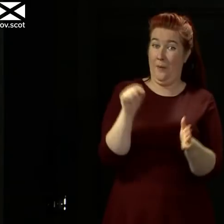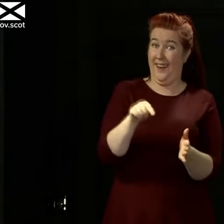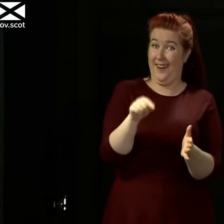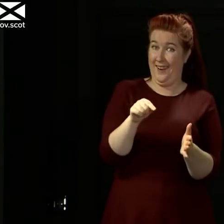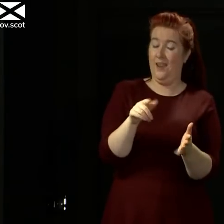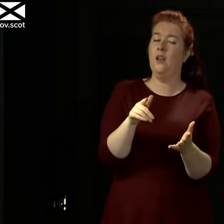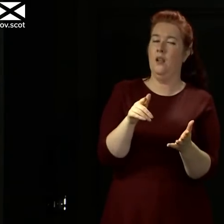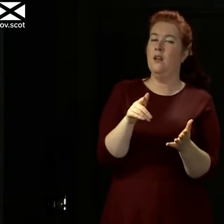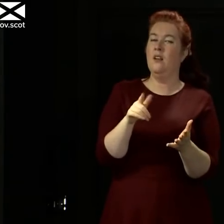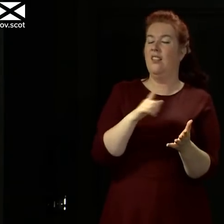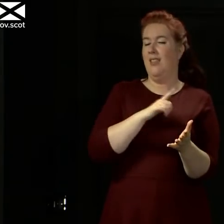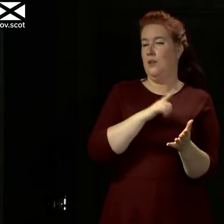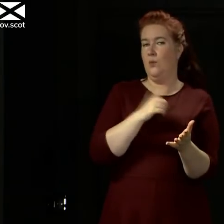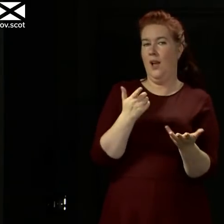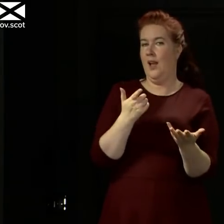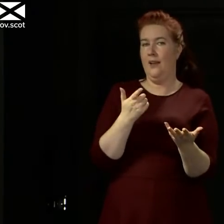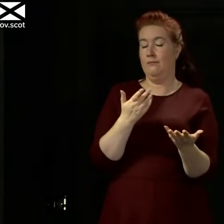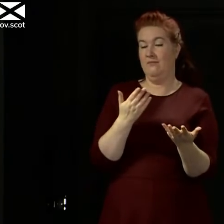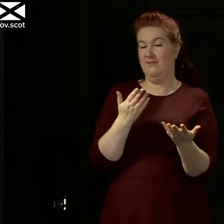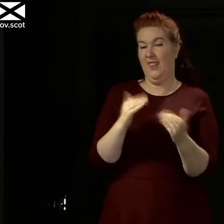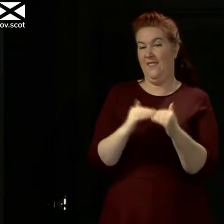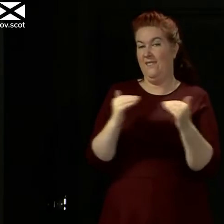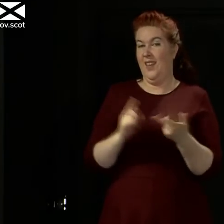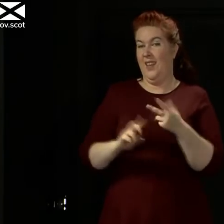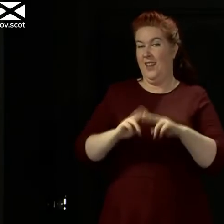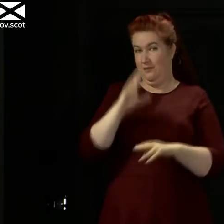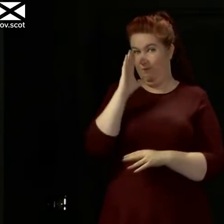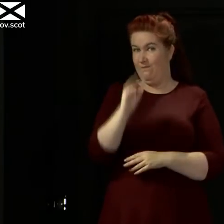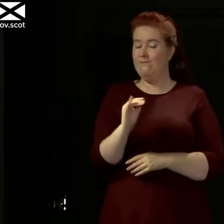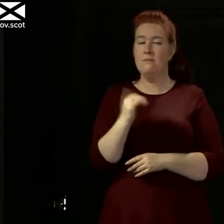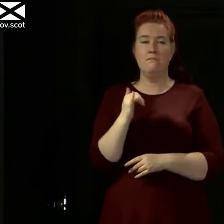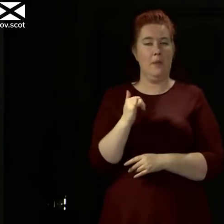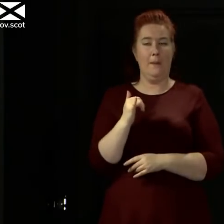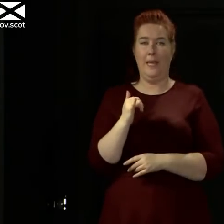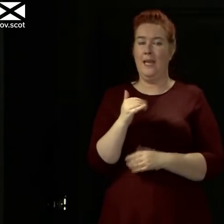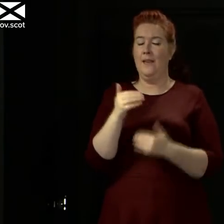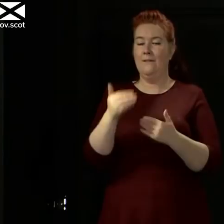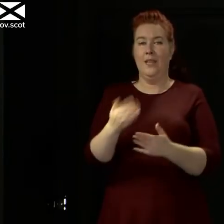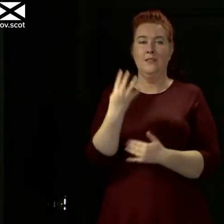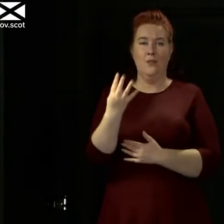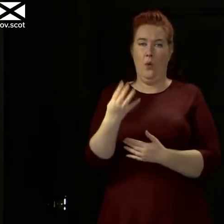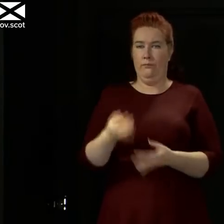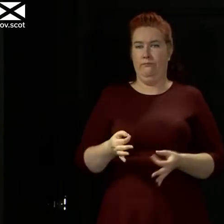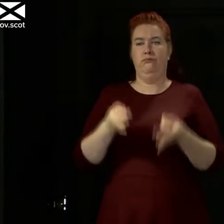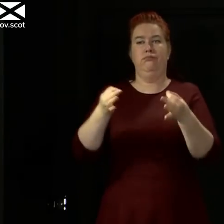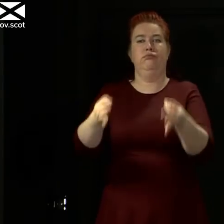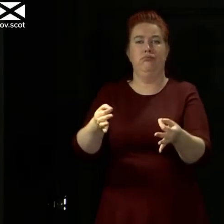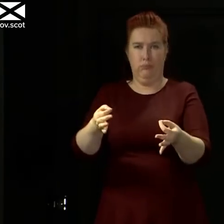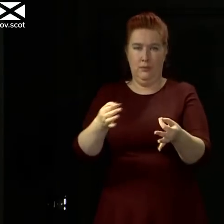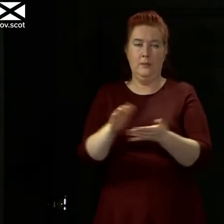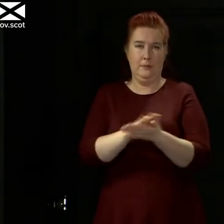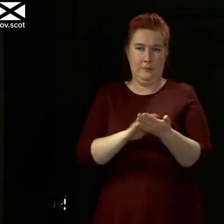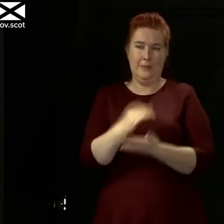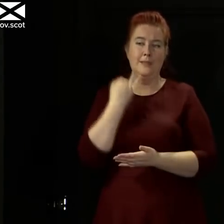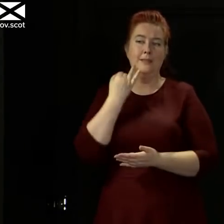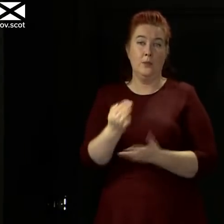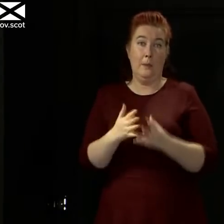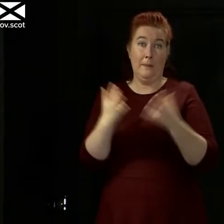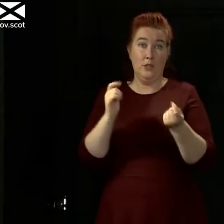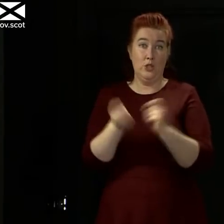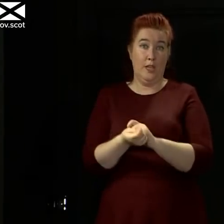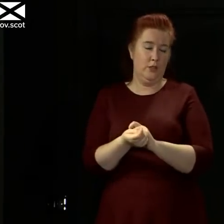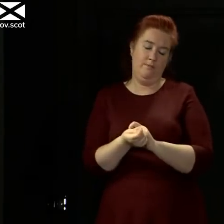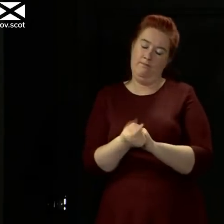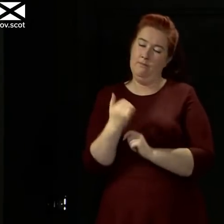only fair at this stage to give a bit of an indication that we might not be seeing further significant change next week other than